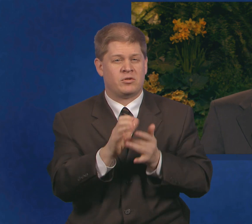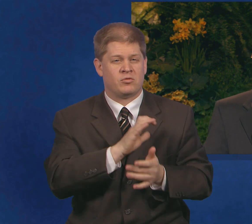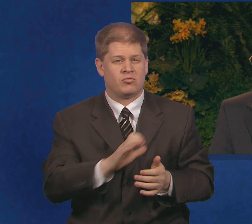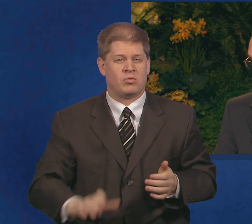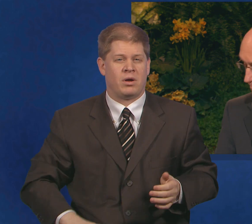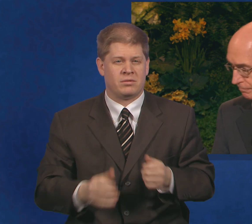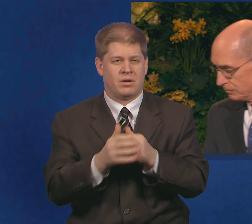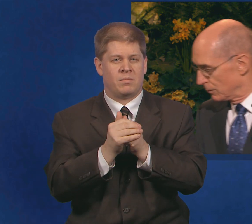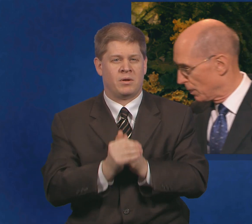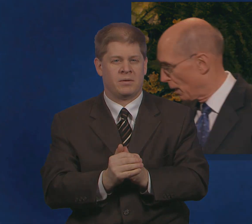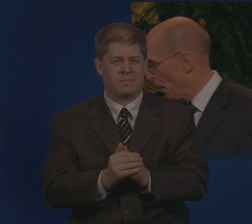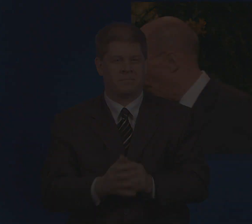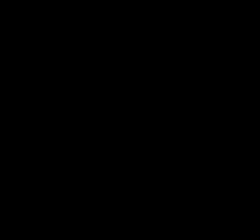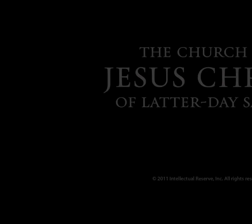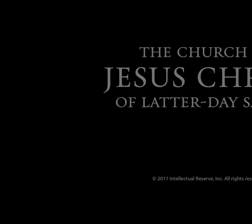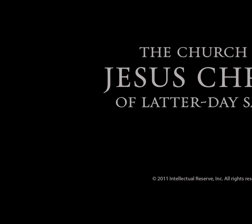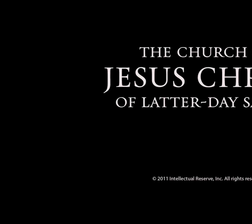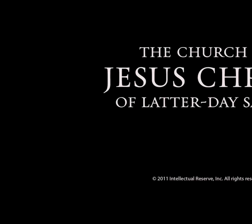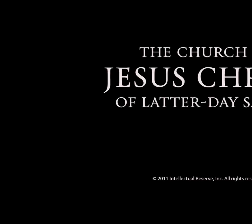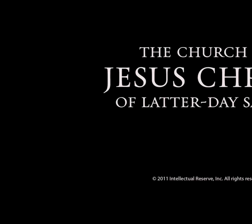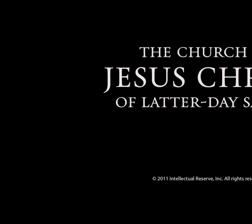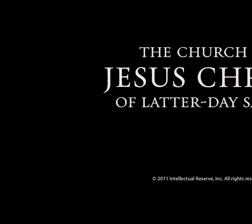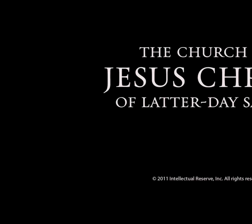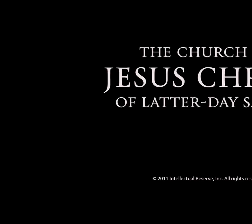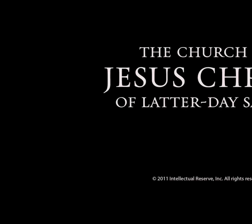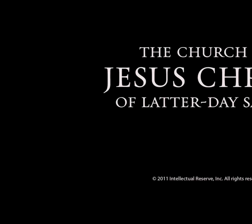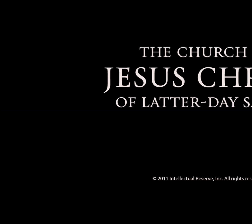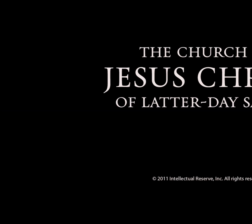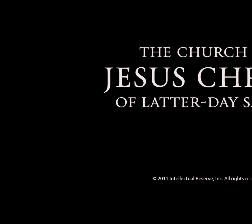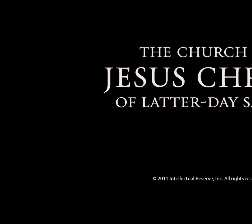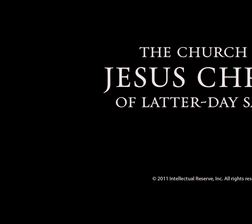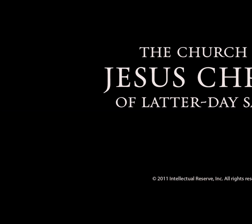Amen. Amen. Amen. Amen. Amen. You